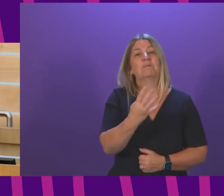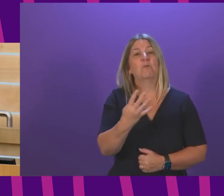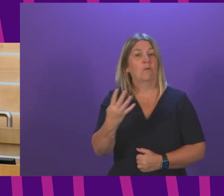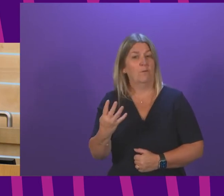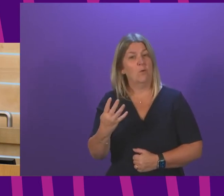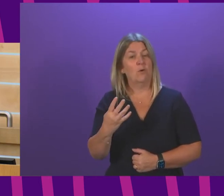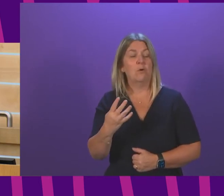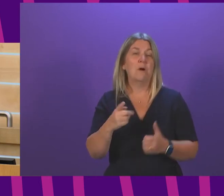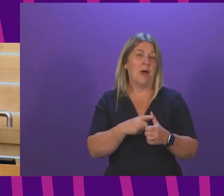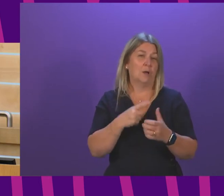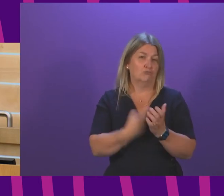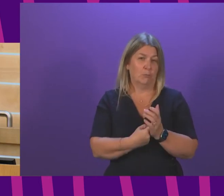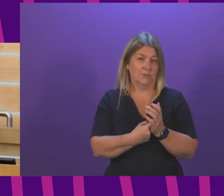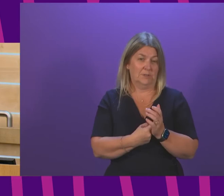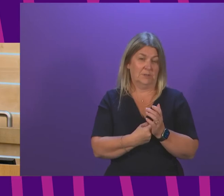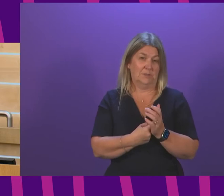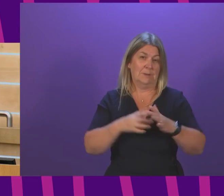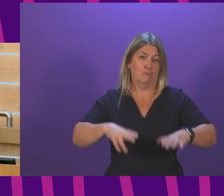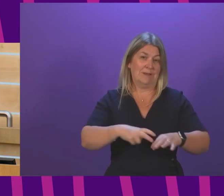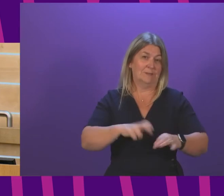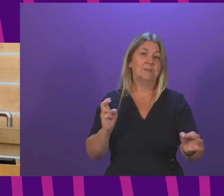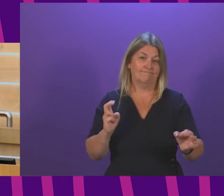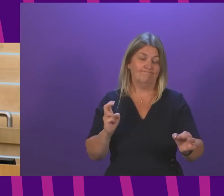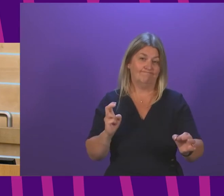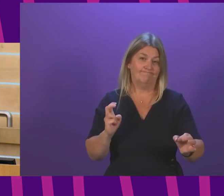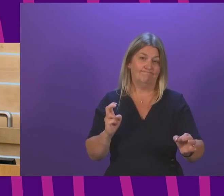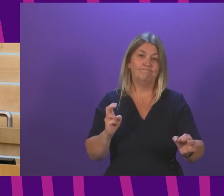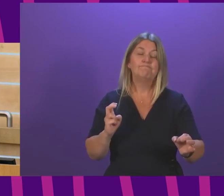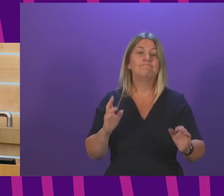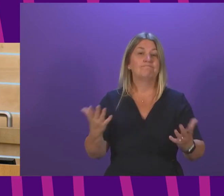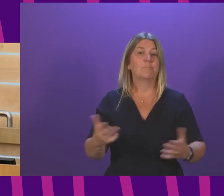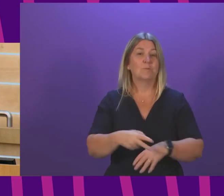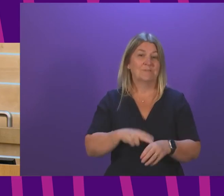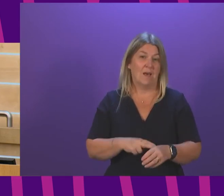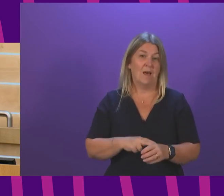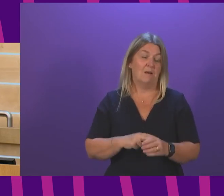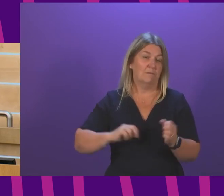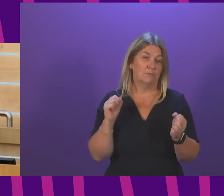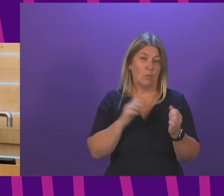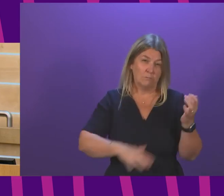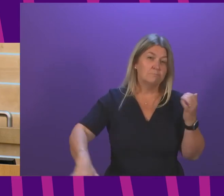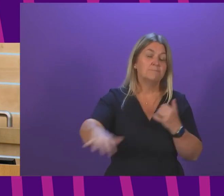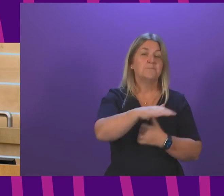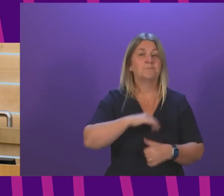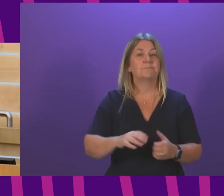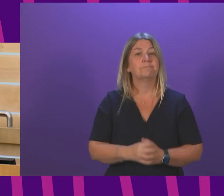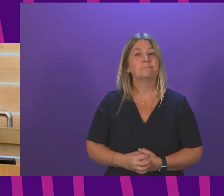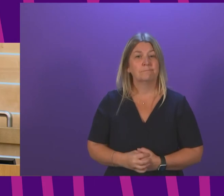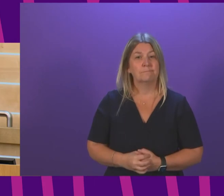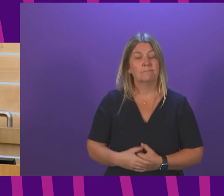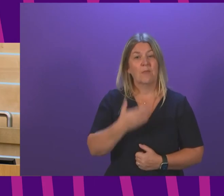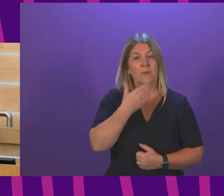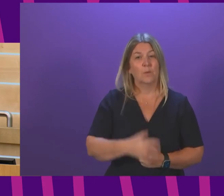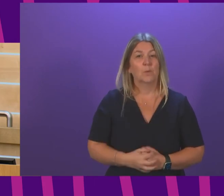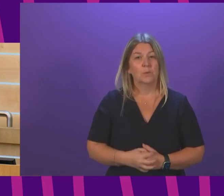Robertson on the impact of Brexit on Scotland's supply chain and labour market. And I would ask members who wish to speak in the debate to